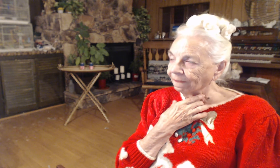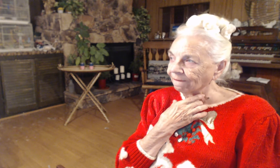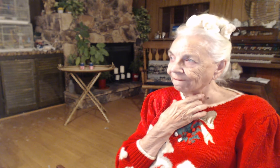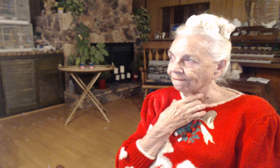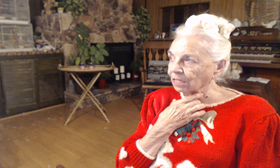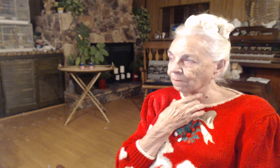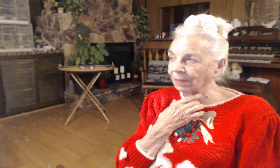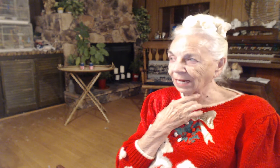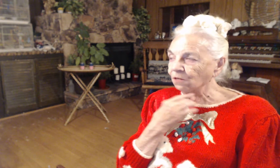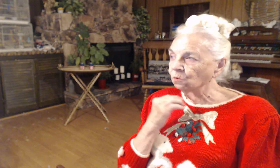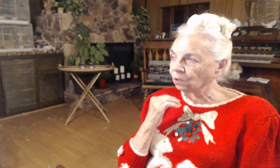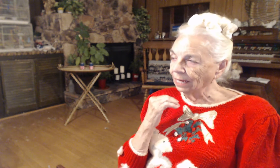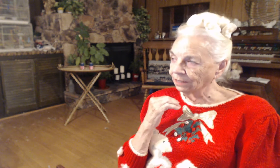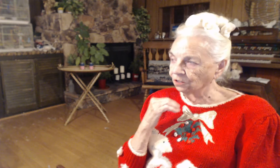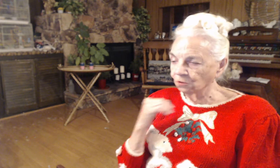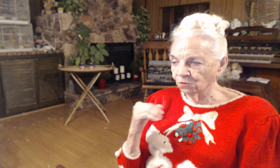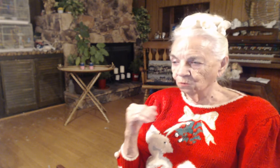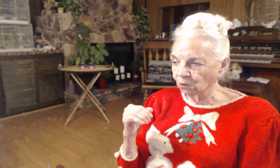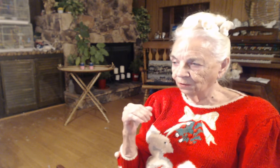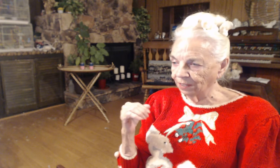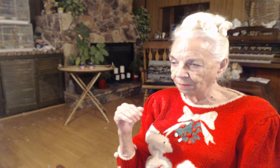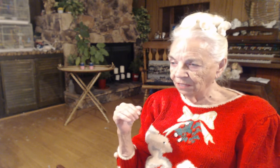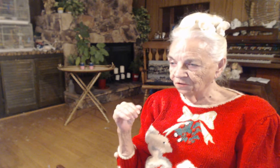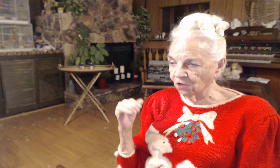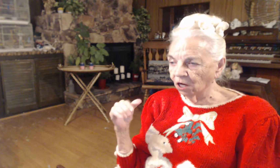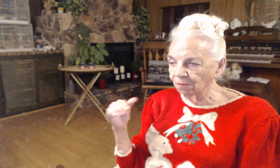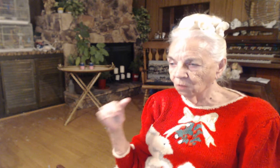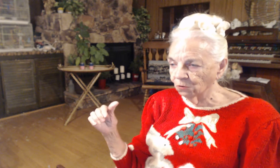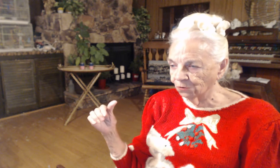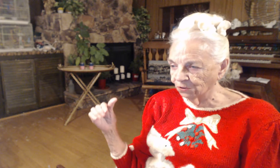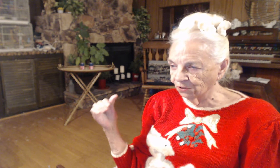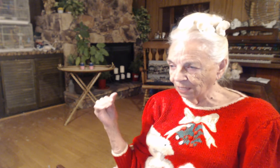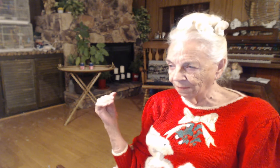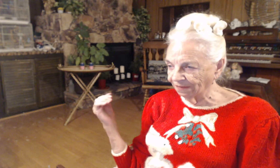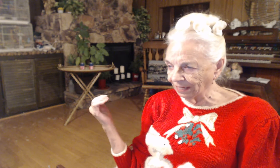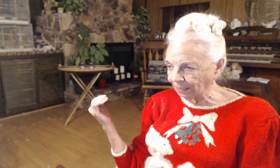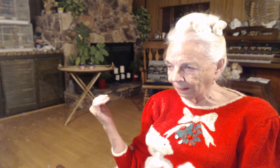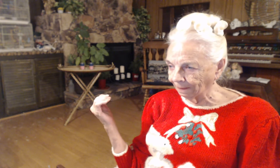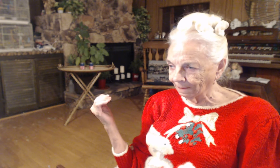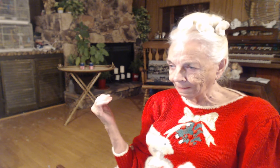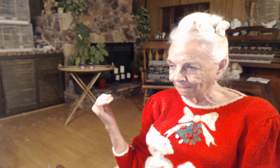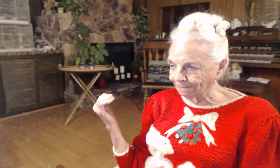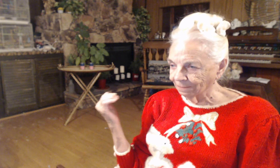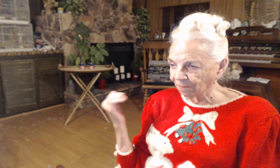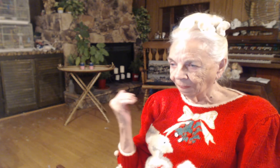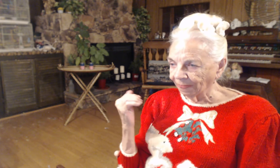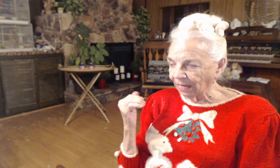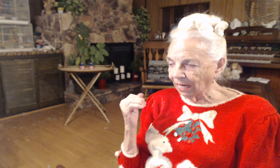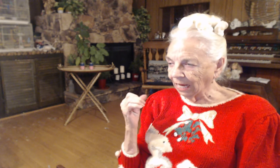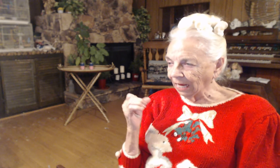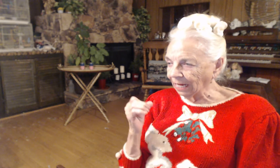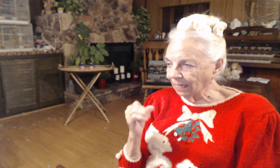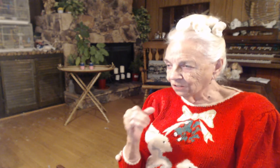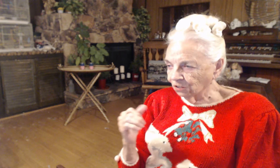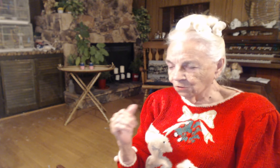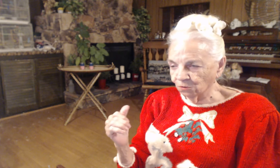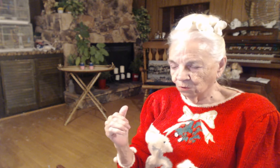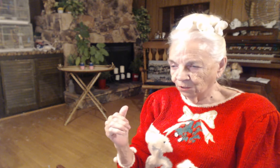But I don't like to use a word that means almost the same thing. I like to use a word that